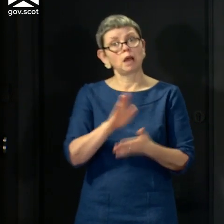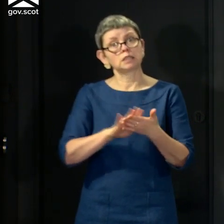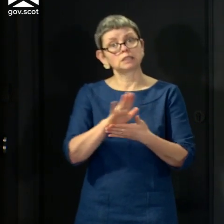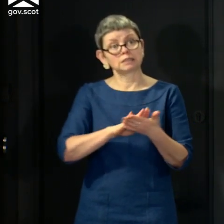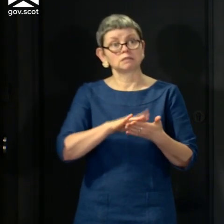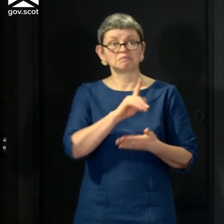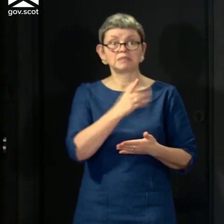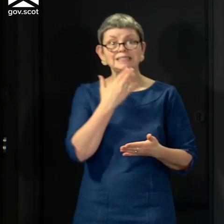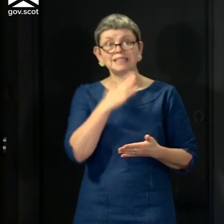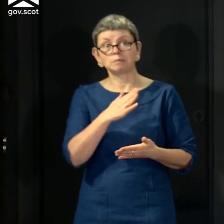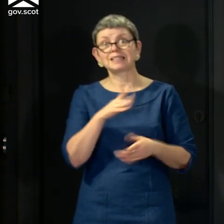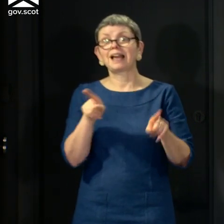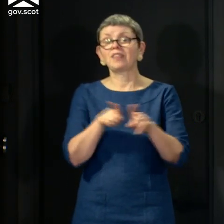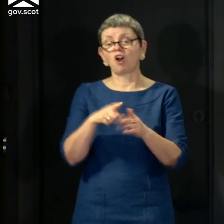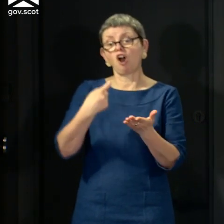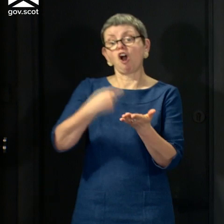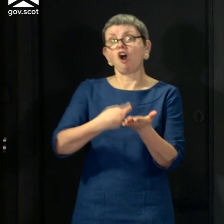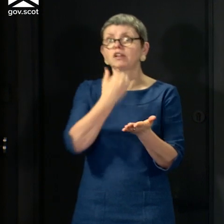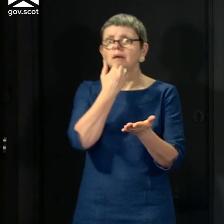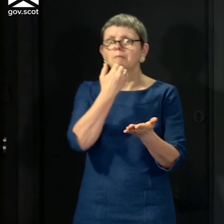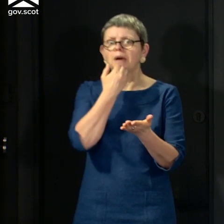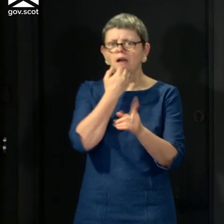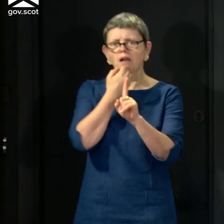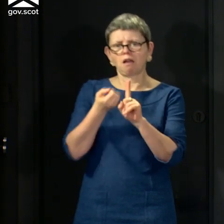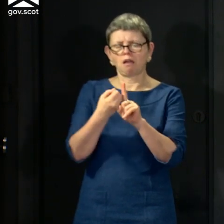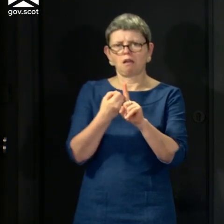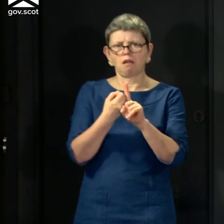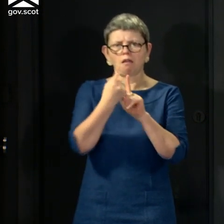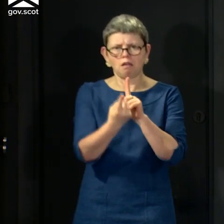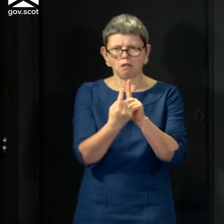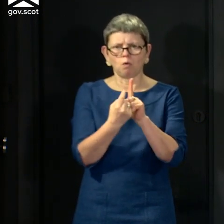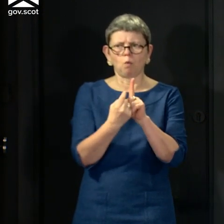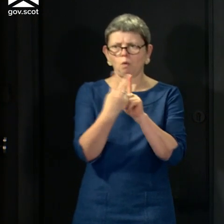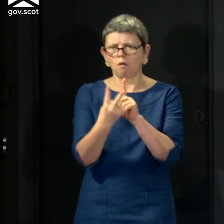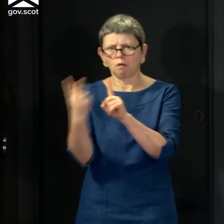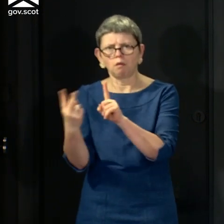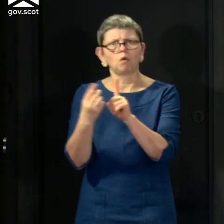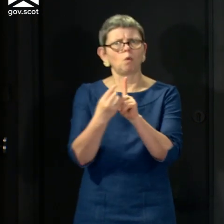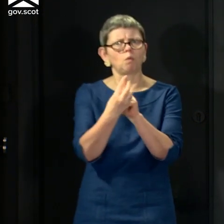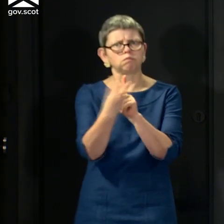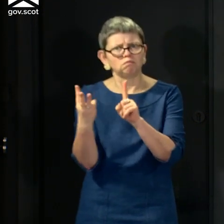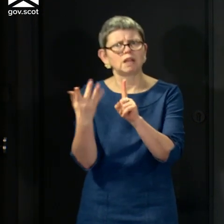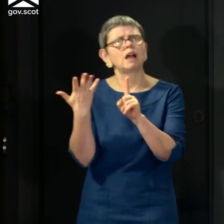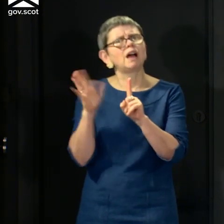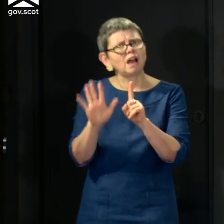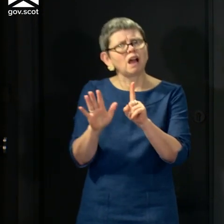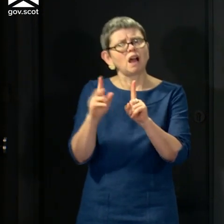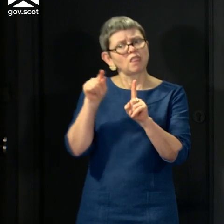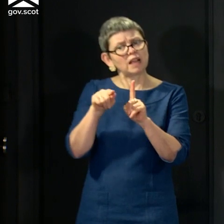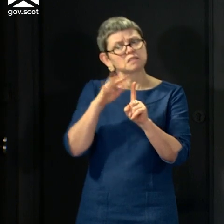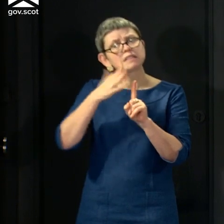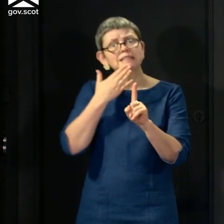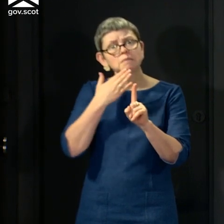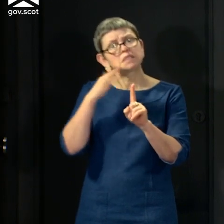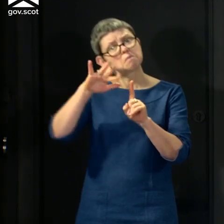R number suggest that transmission in the community has reduced significantly. I'm always a little bit cautious about talking about being